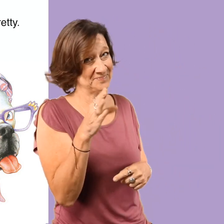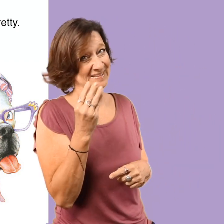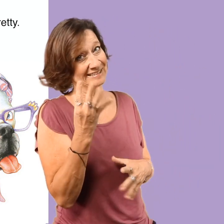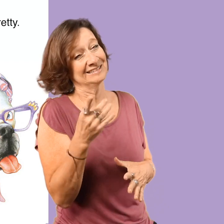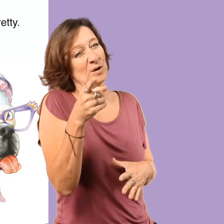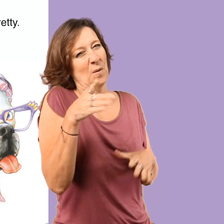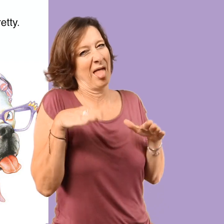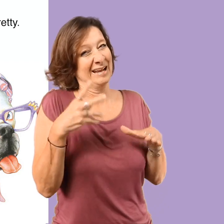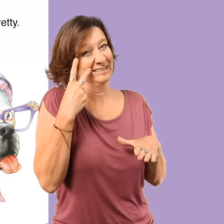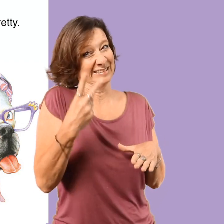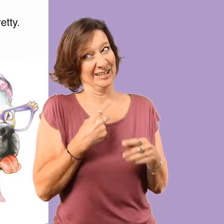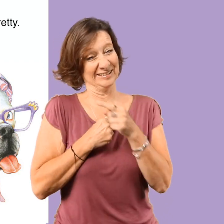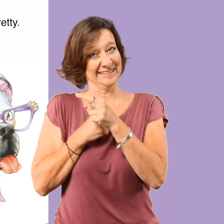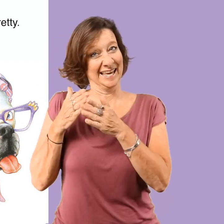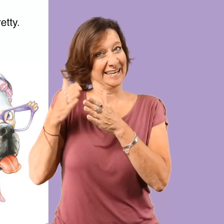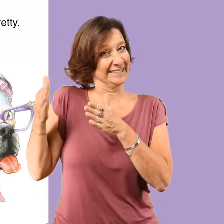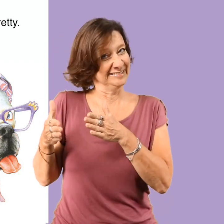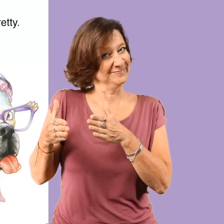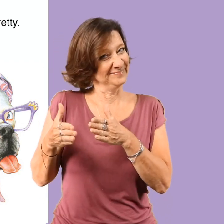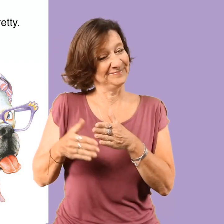But you haven't seen the lady next door.